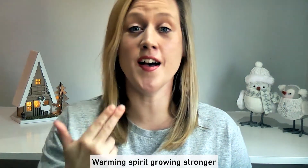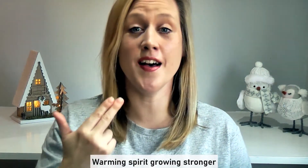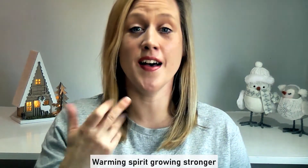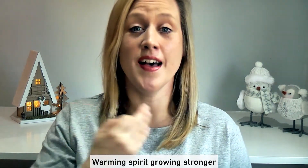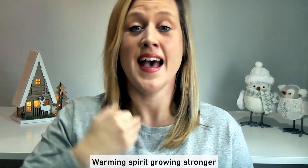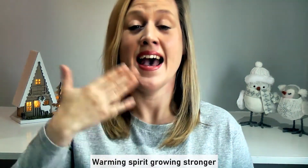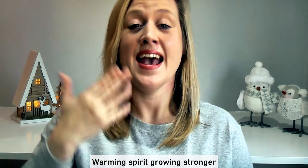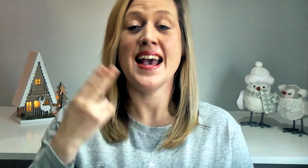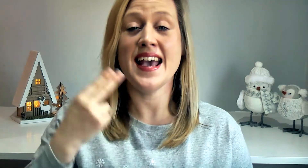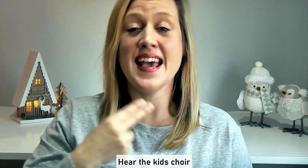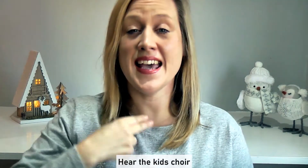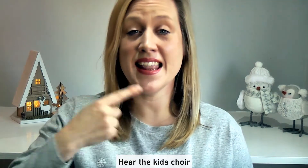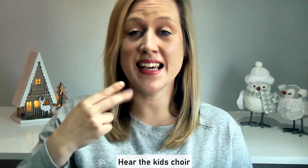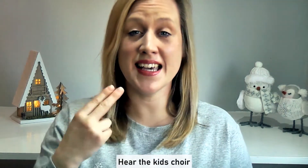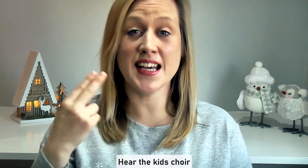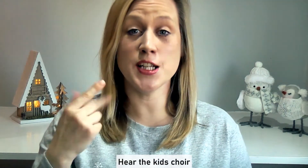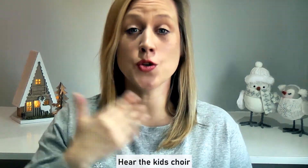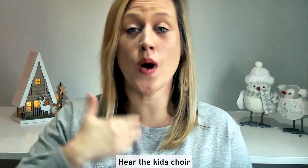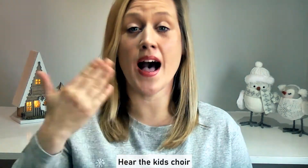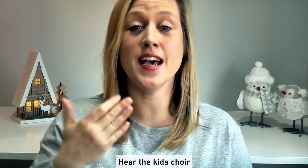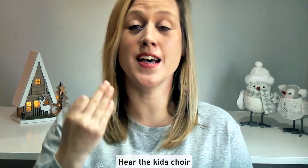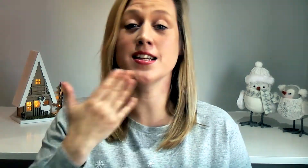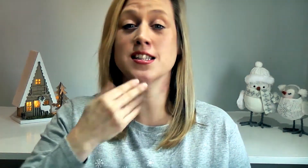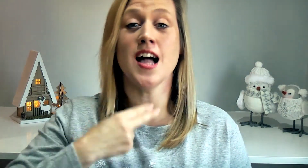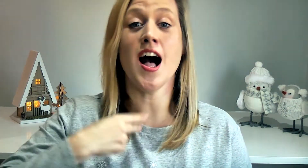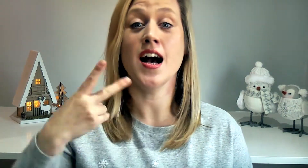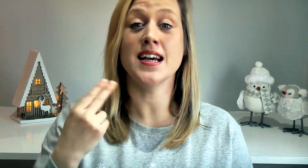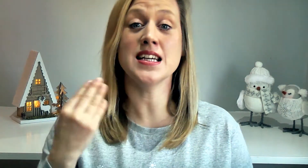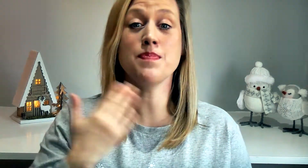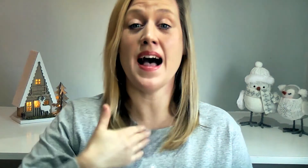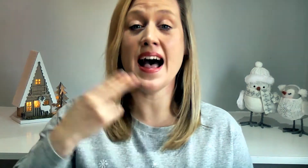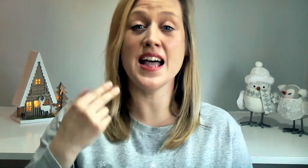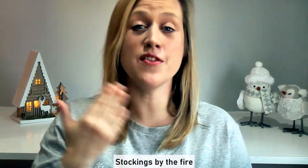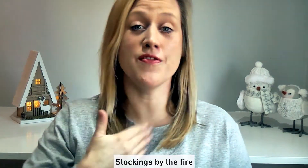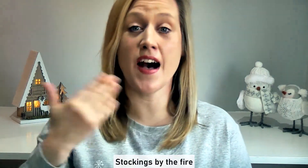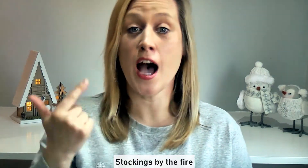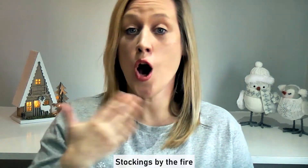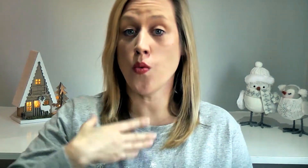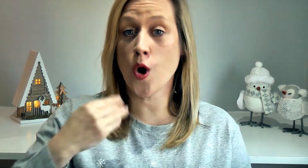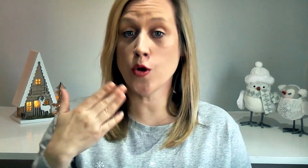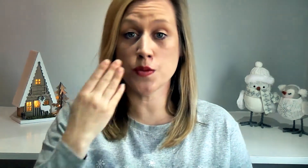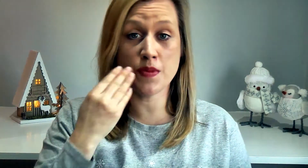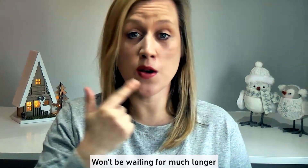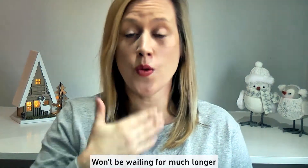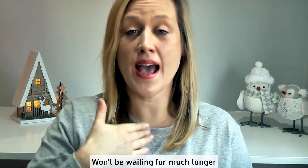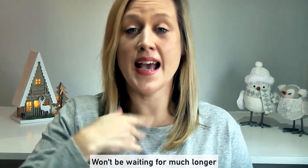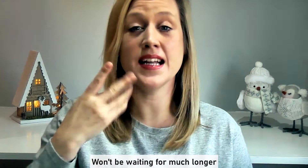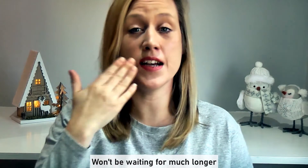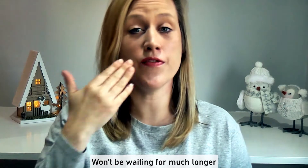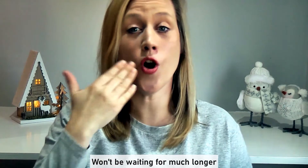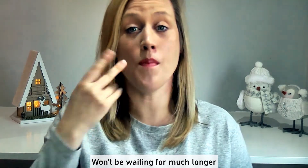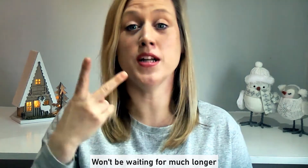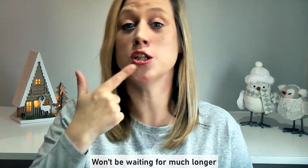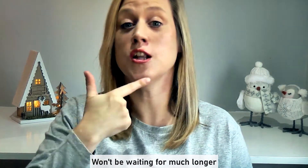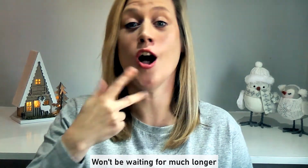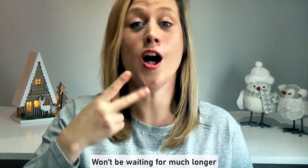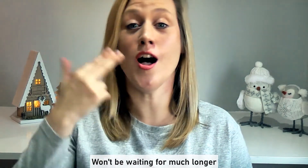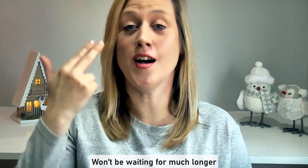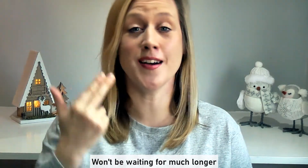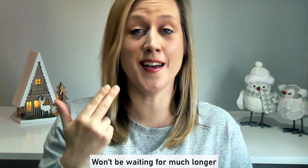Hear the kids' choir His stockings by the fire Won't be waiting for much longer